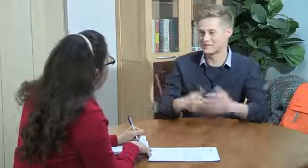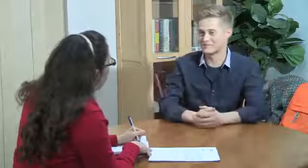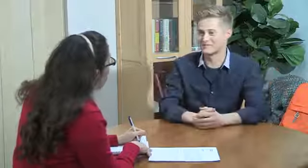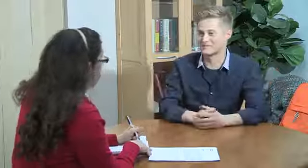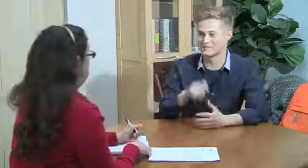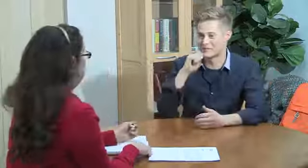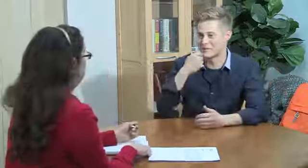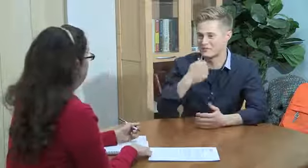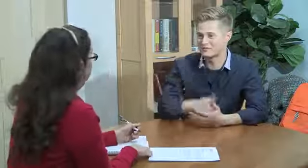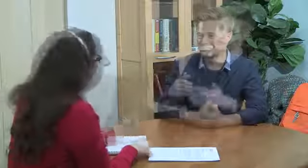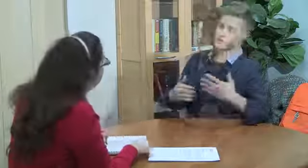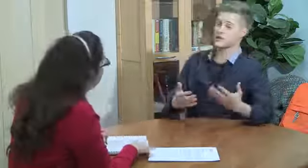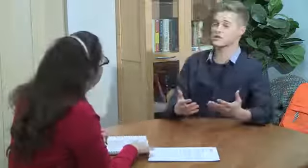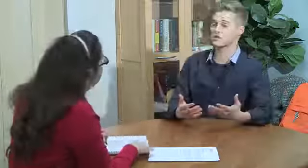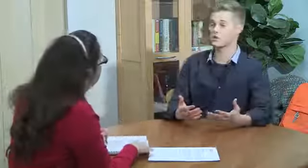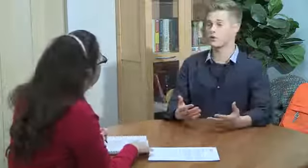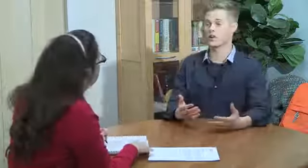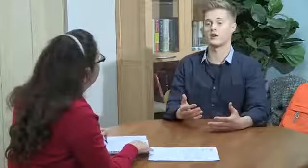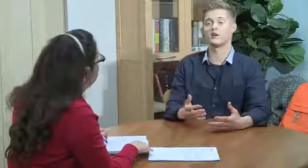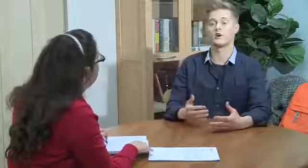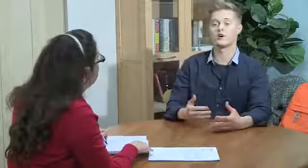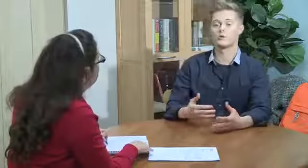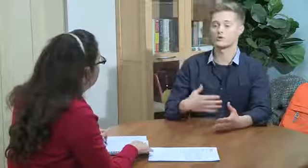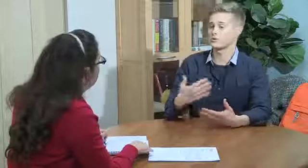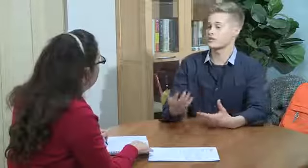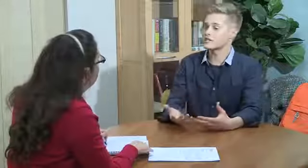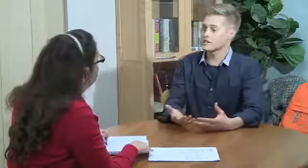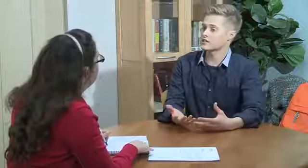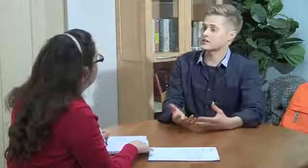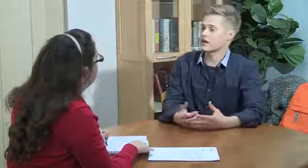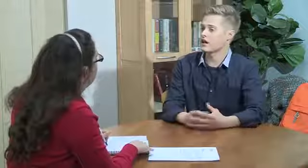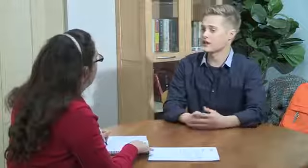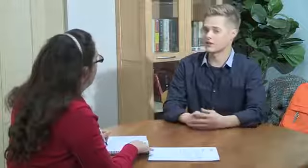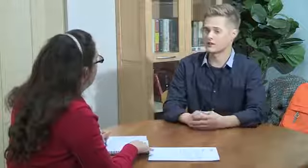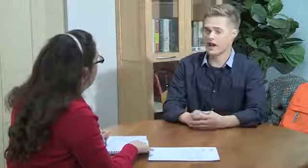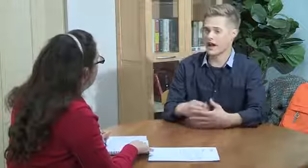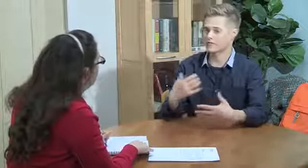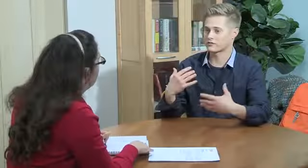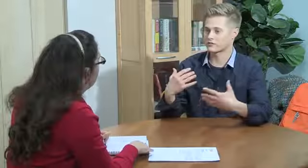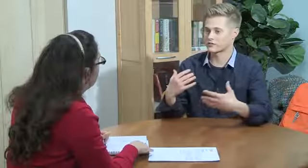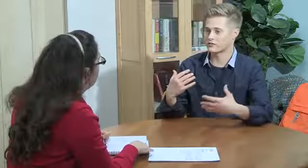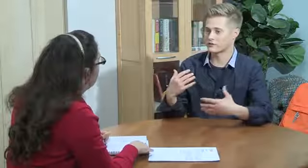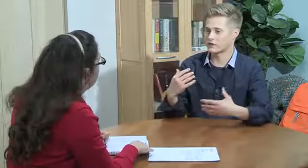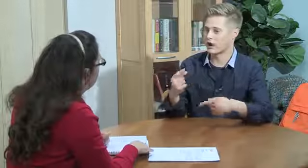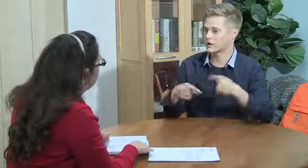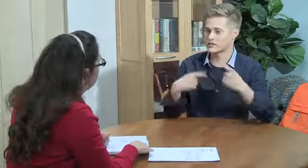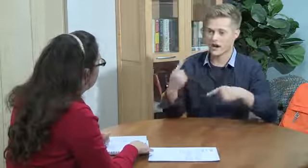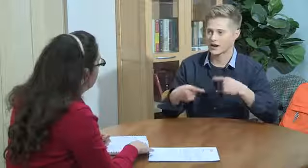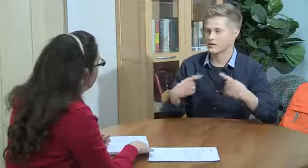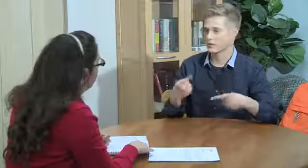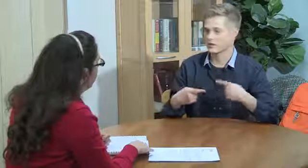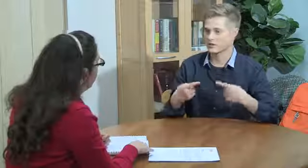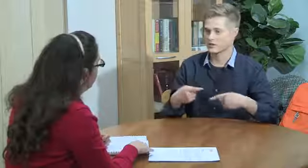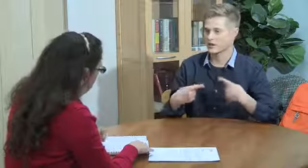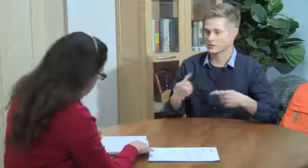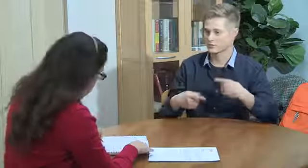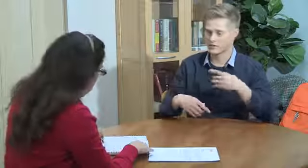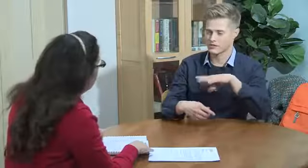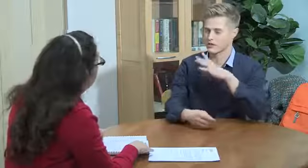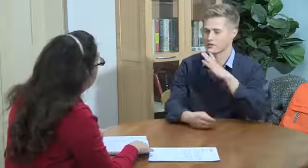it's cool. Especially when we're doing scenes and I have to sign as well, you know, as well